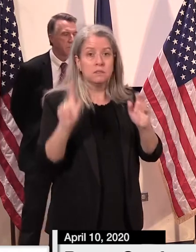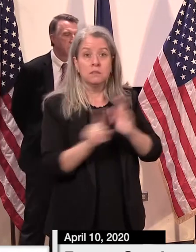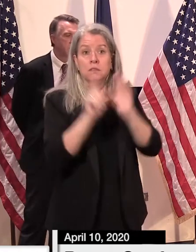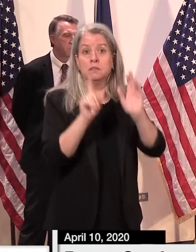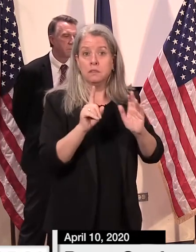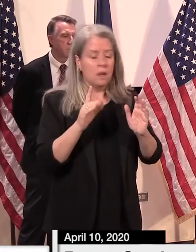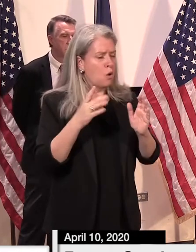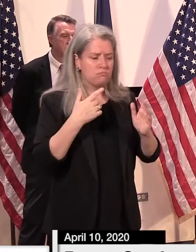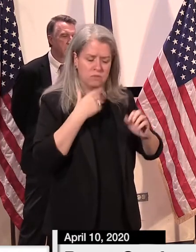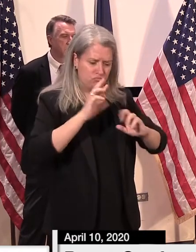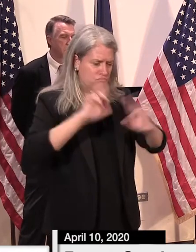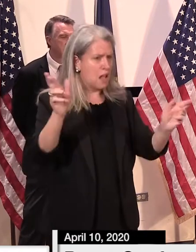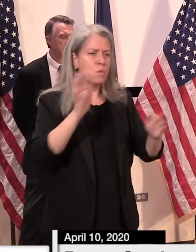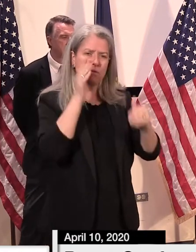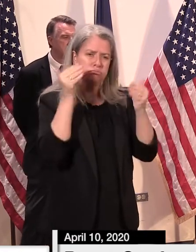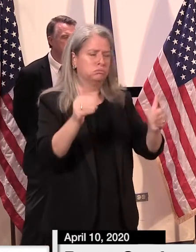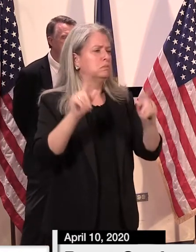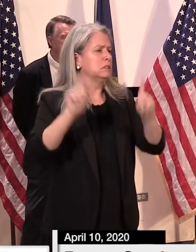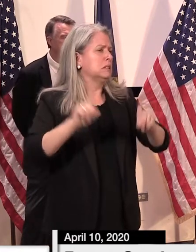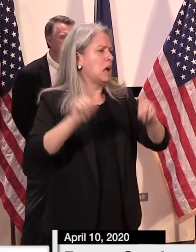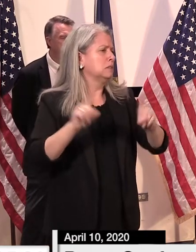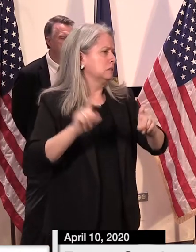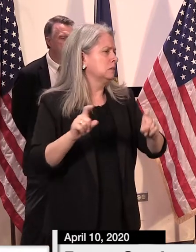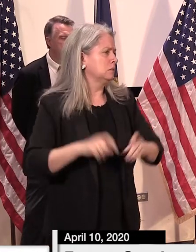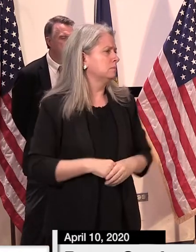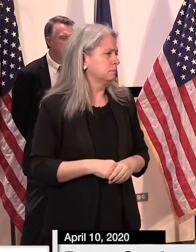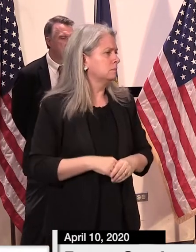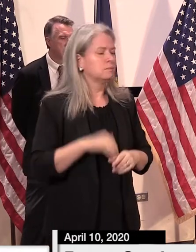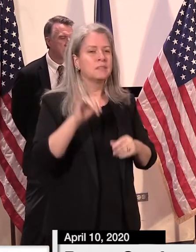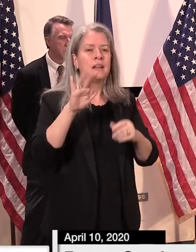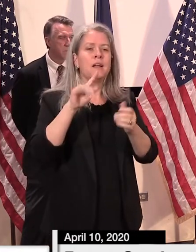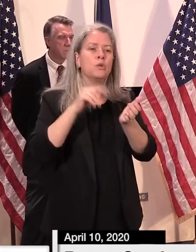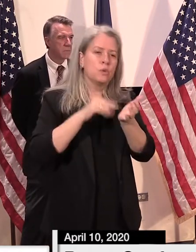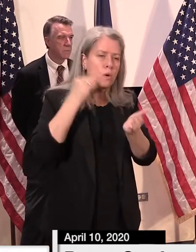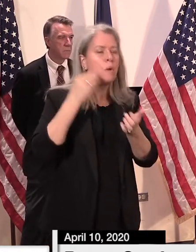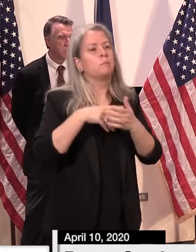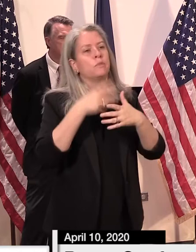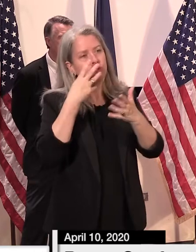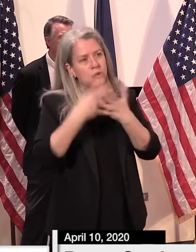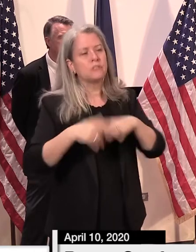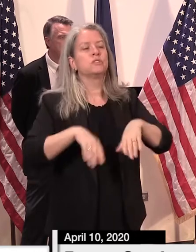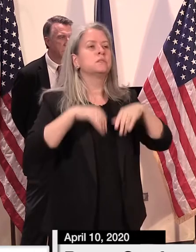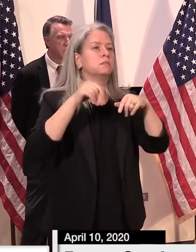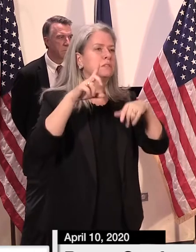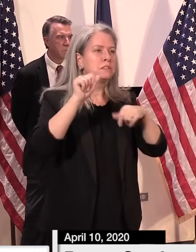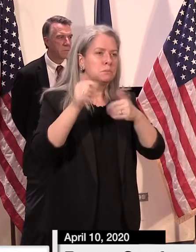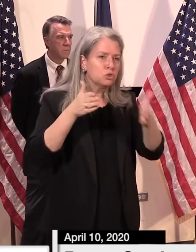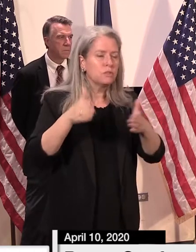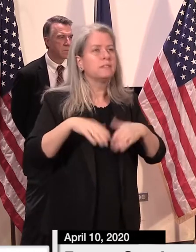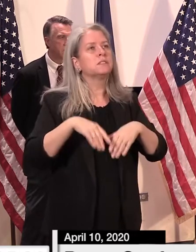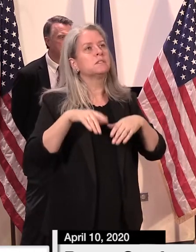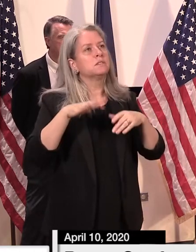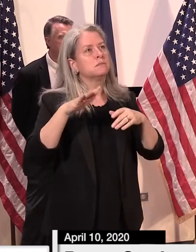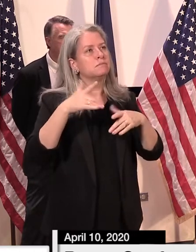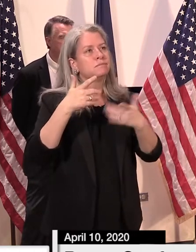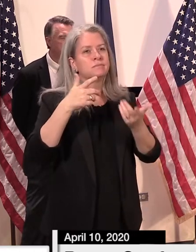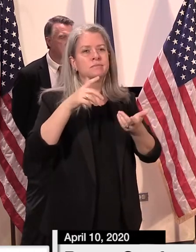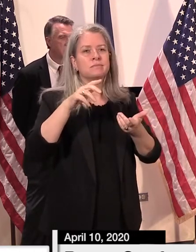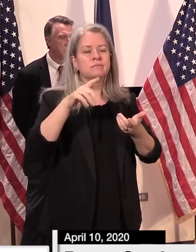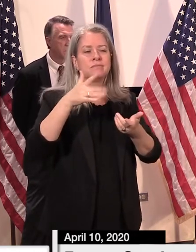or cases within those facilities that I talked about, nursing homes, corrections, disability services, residential